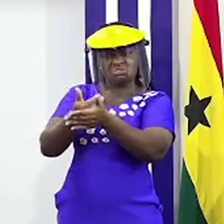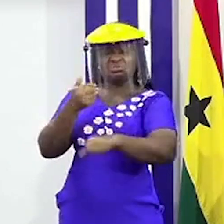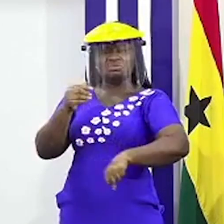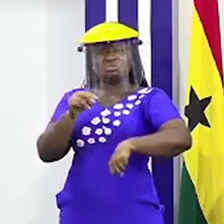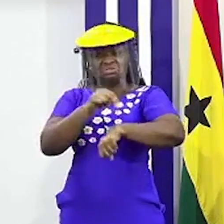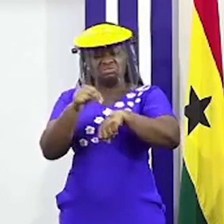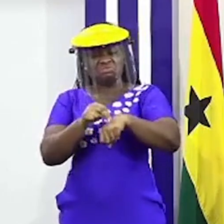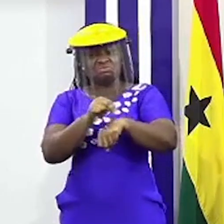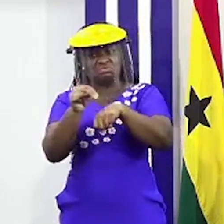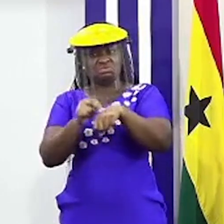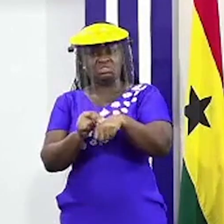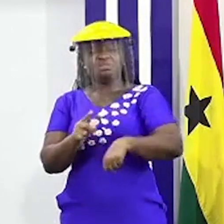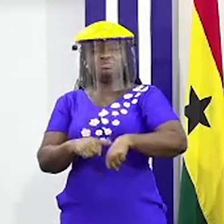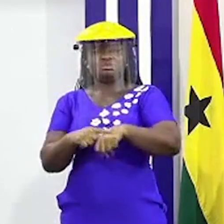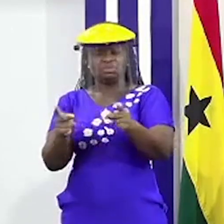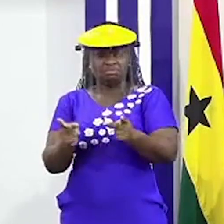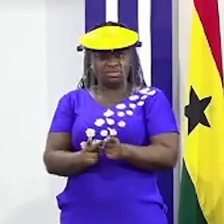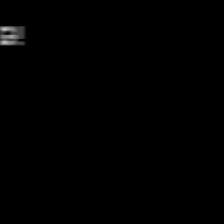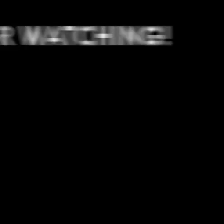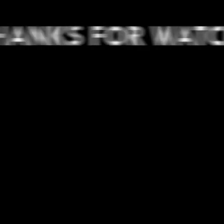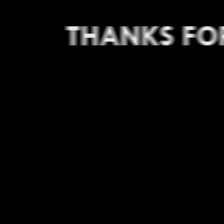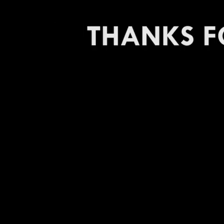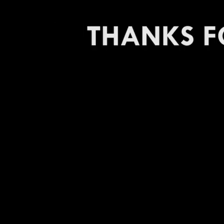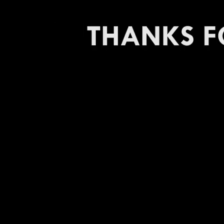to begin for those three switches